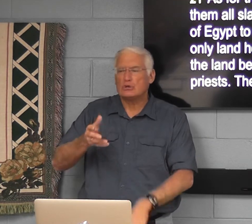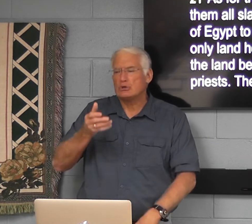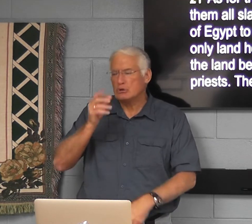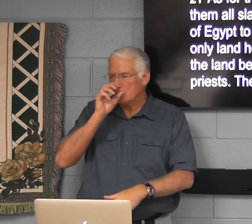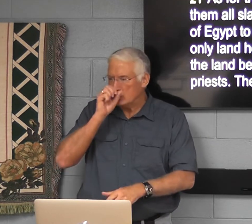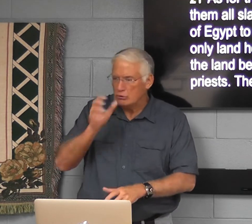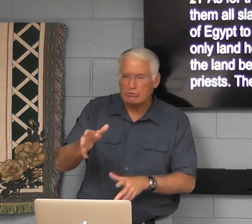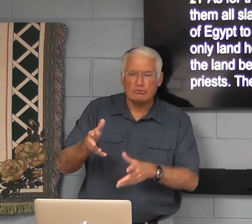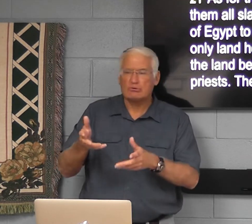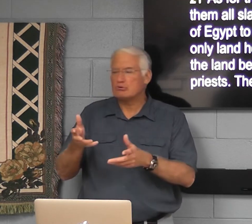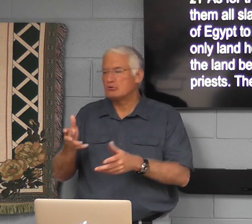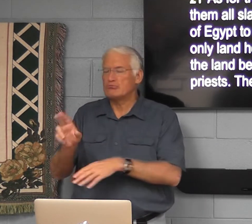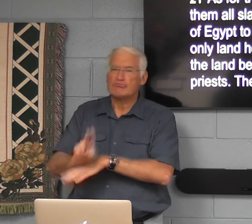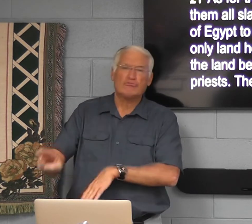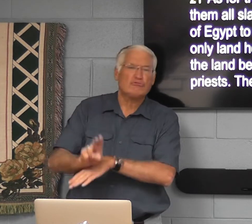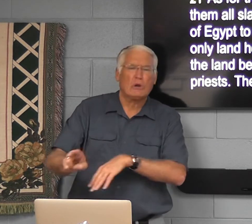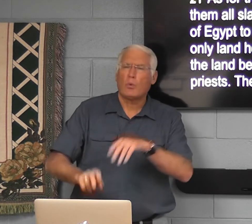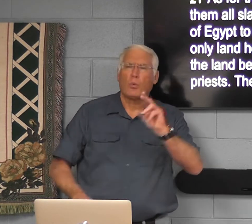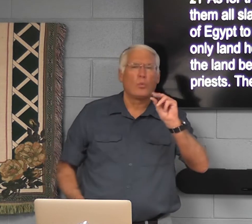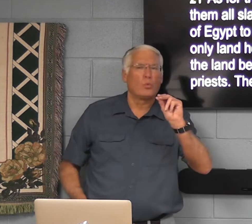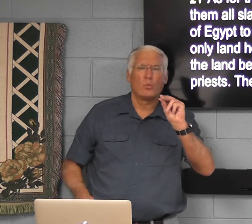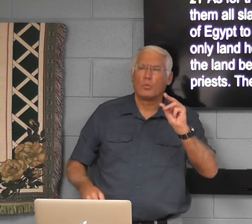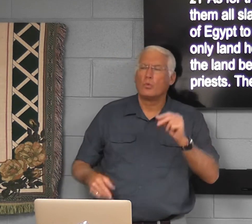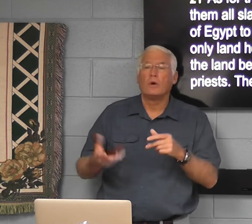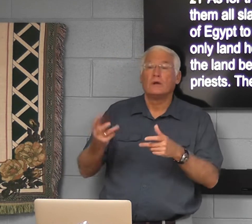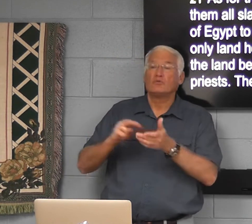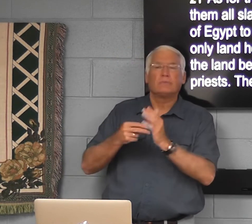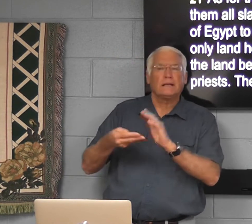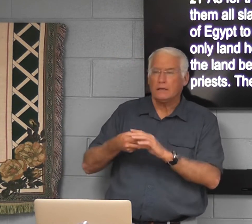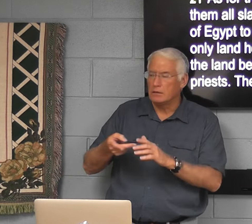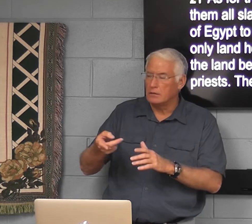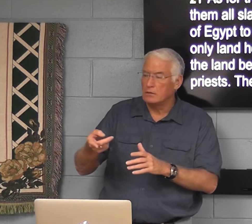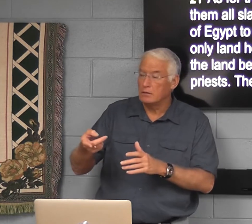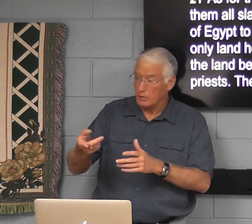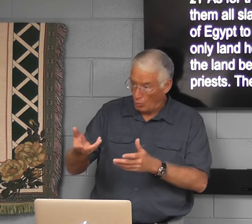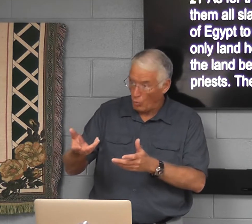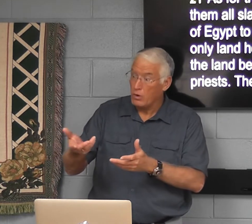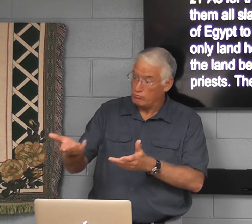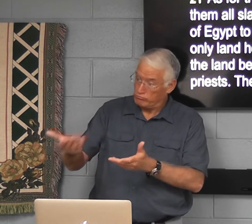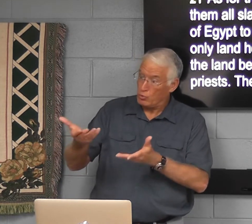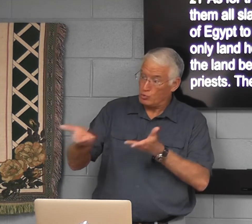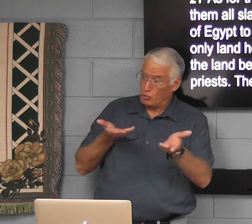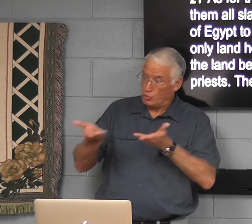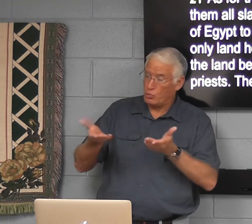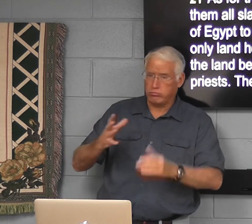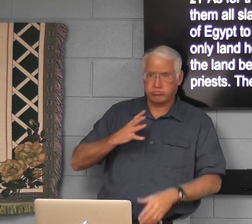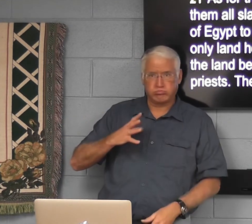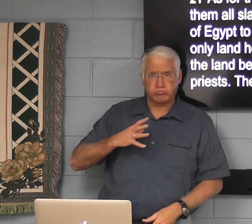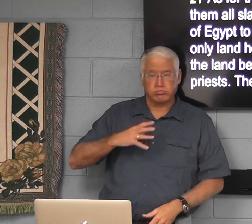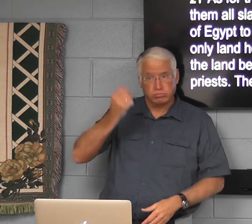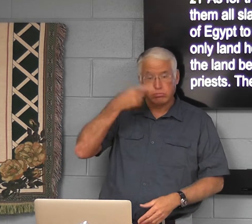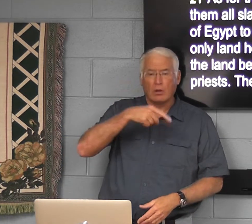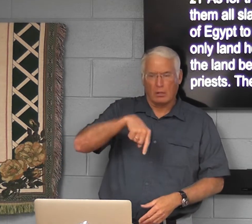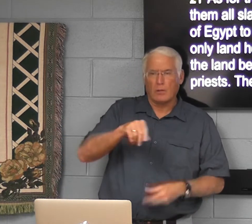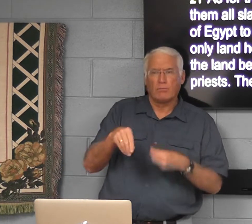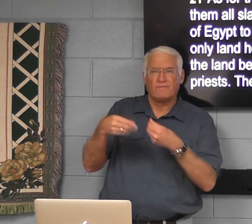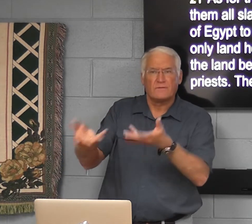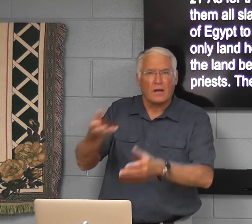didn't whip slaves. Use and abuse them. No. It just meant you'll come in and do